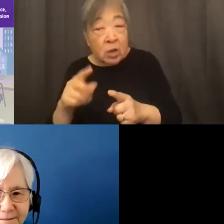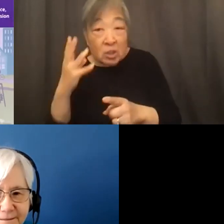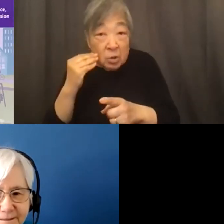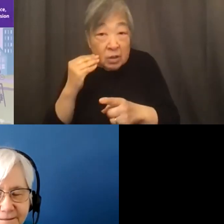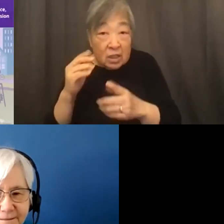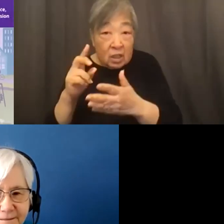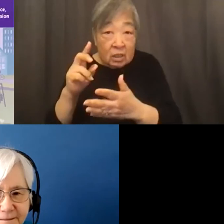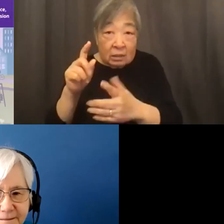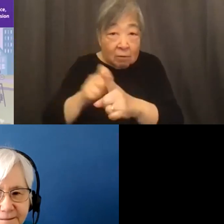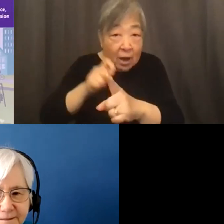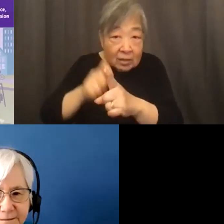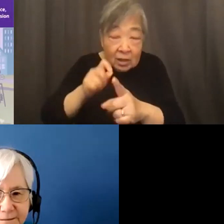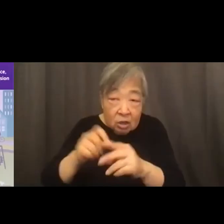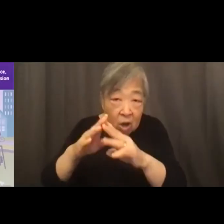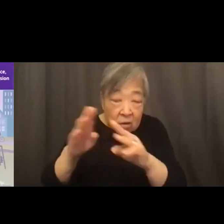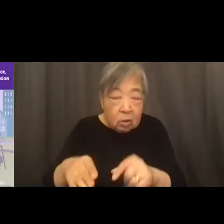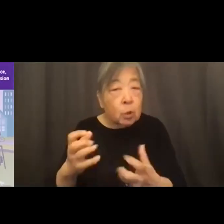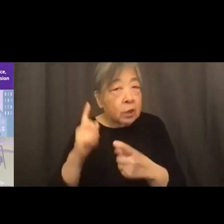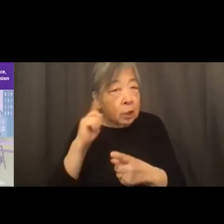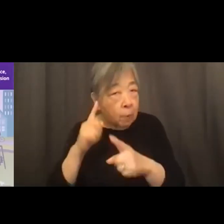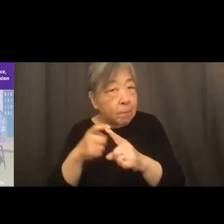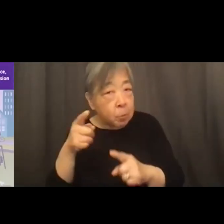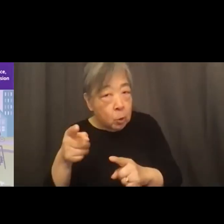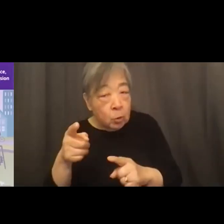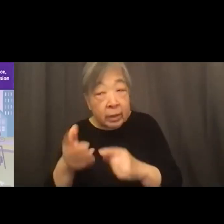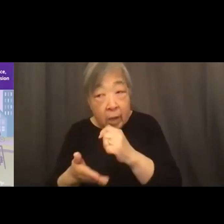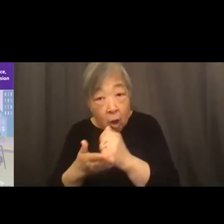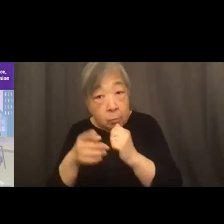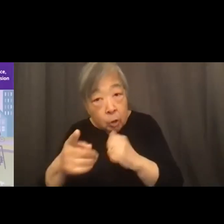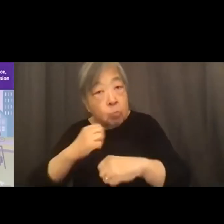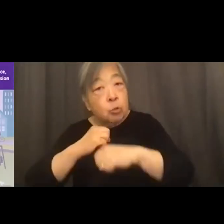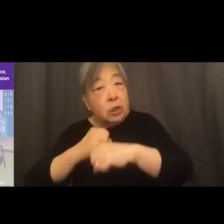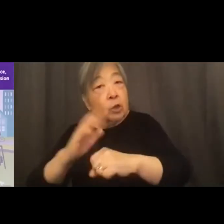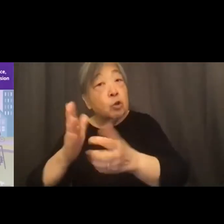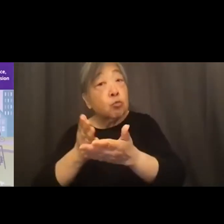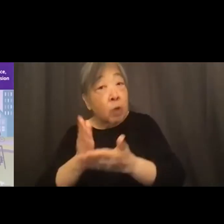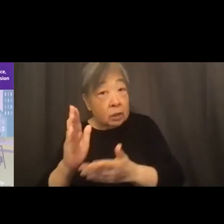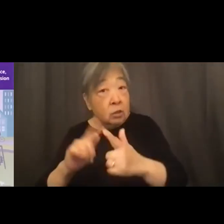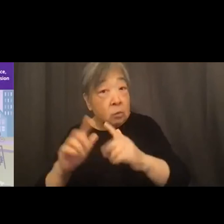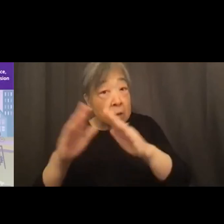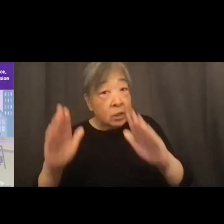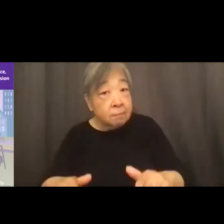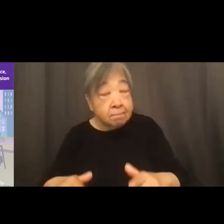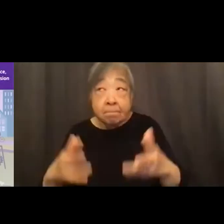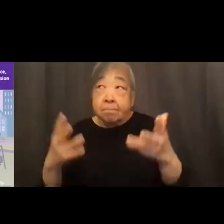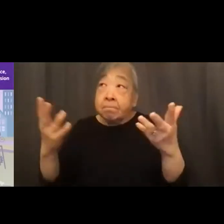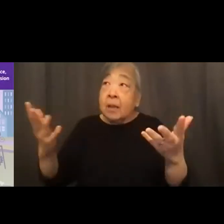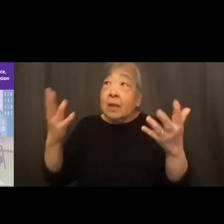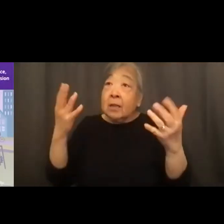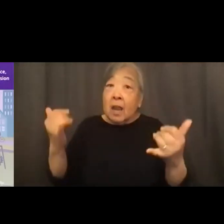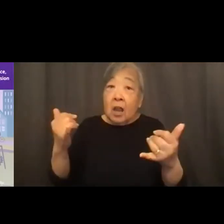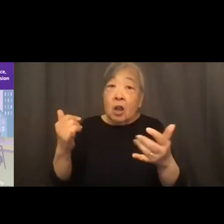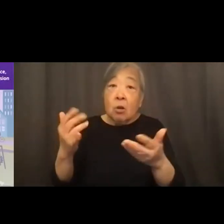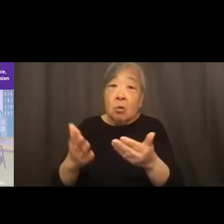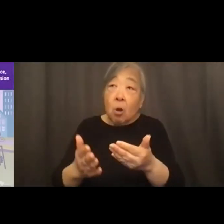situation so that we can help you protect your rights in housing folks we are getting near the top of the